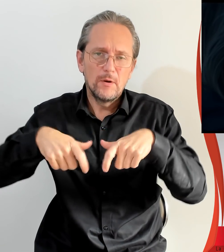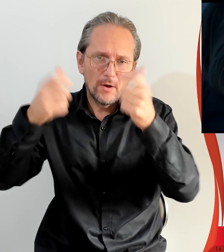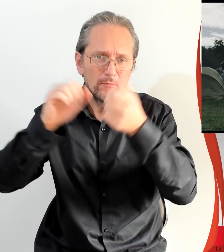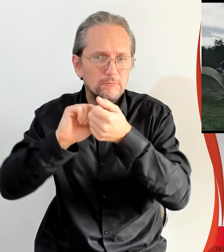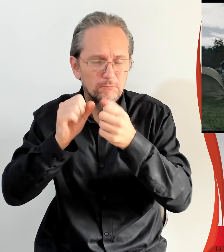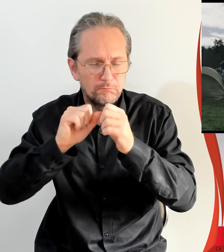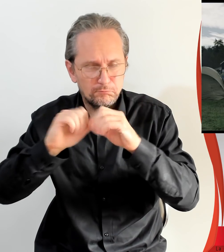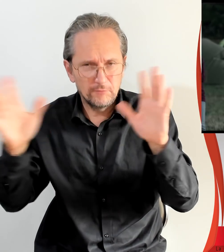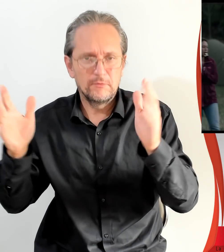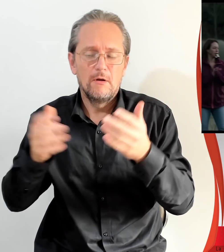And friends